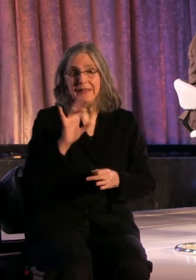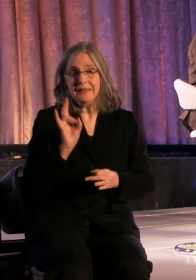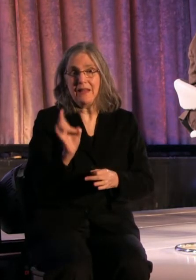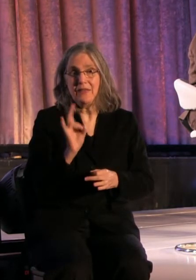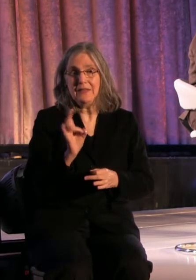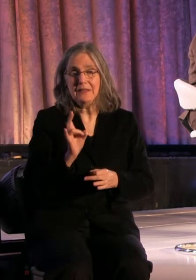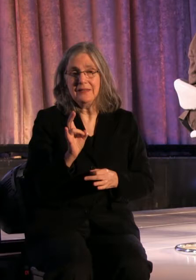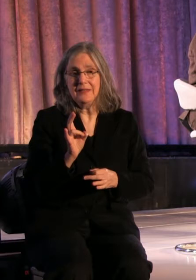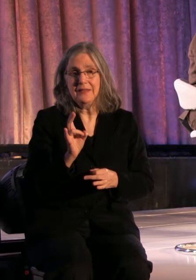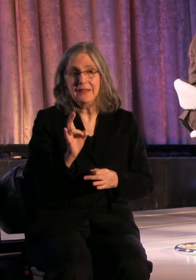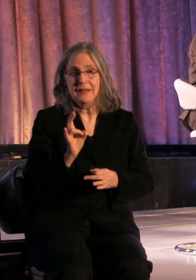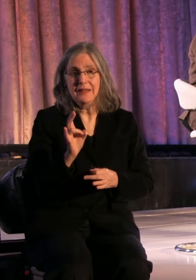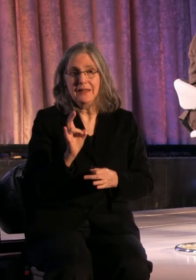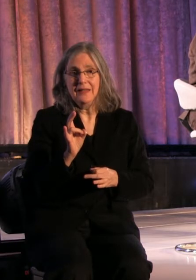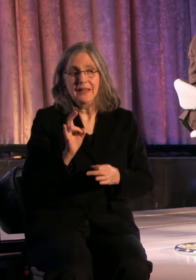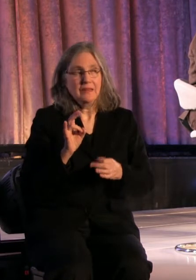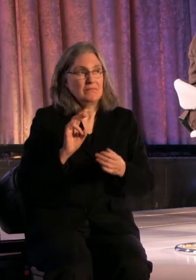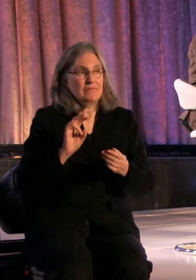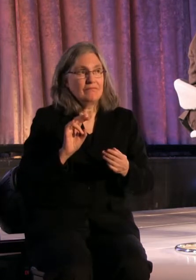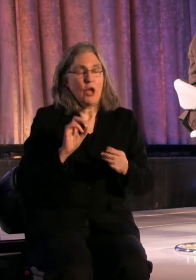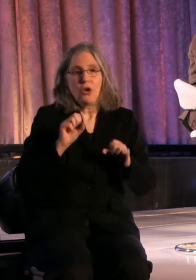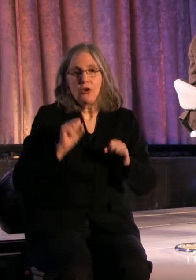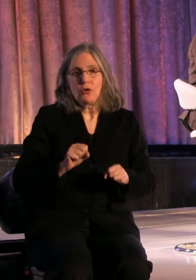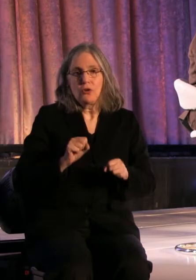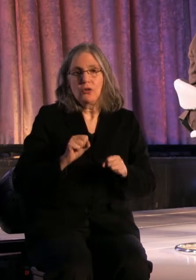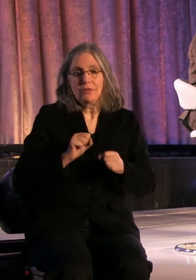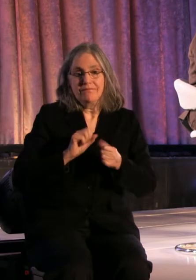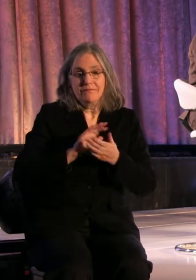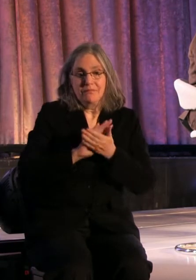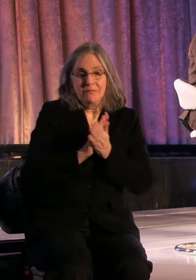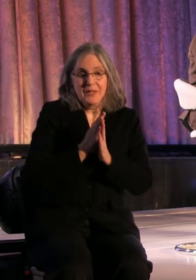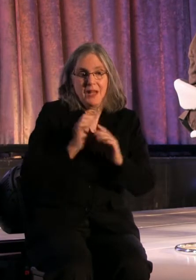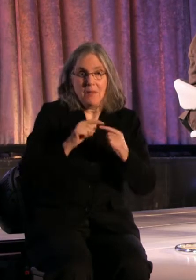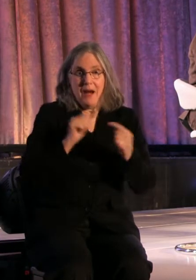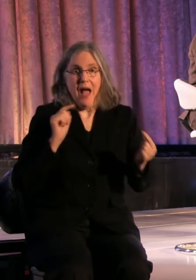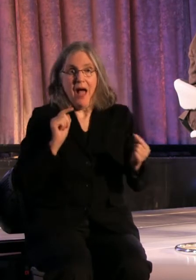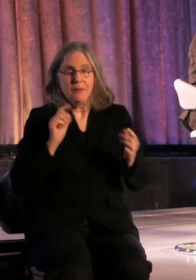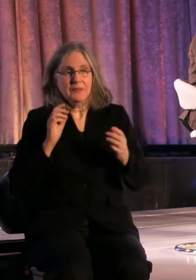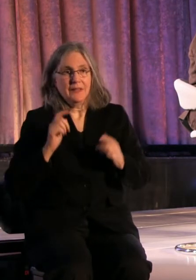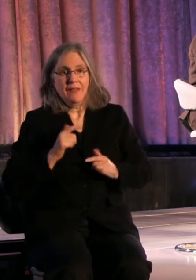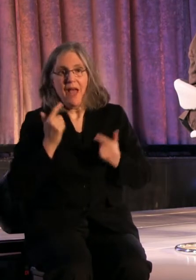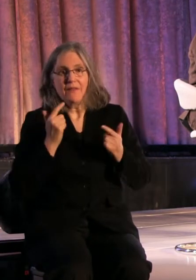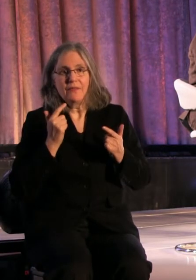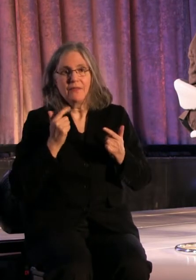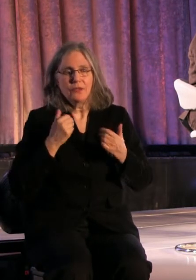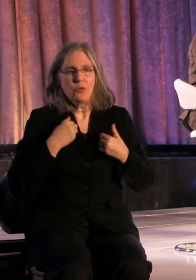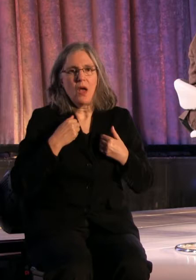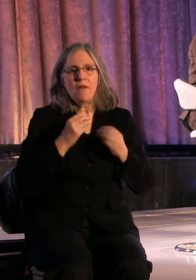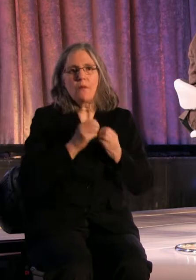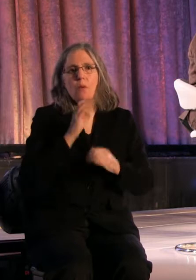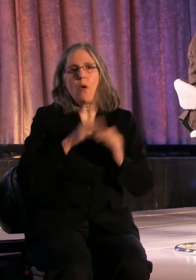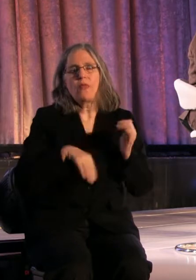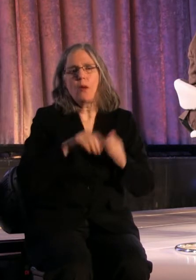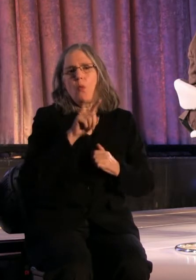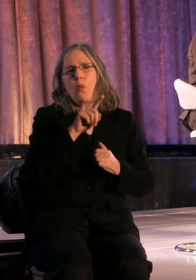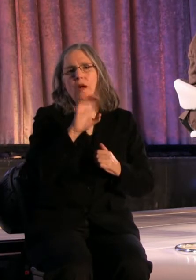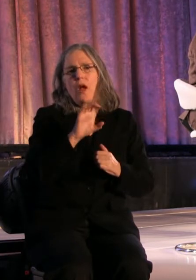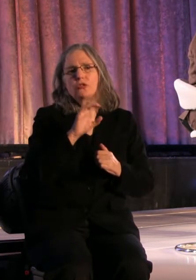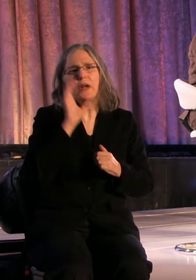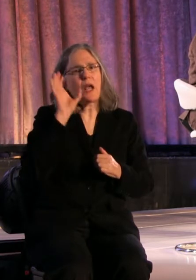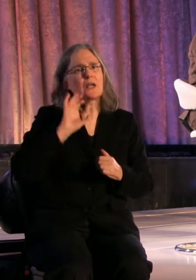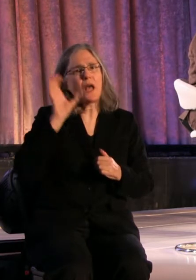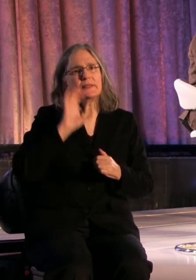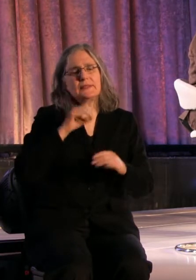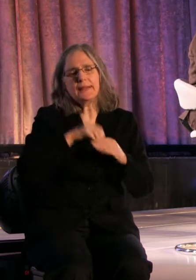not, you know, could have gone the other way. So to have over a hundred cousins in Baghdad living through various